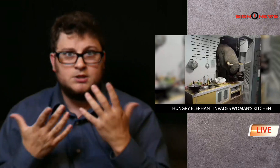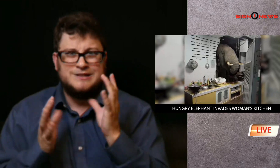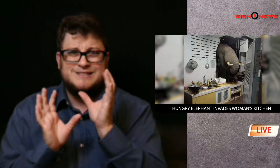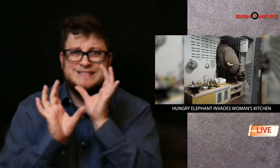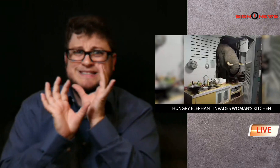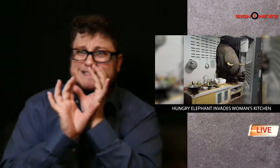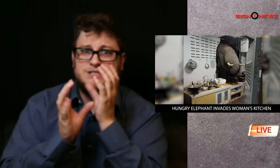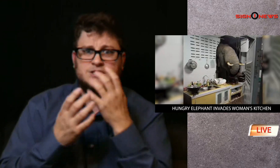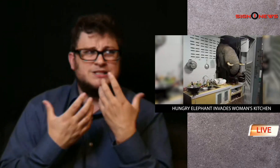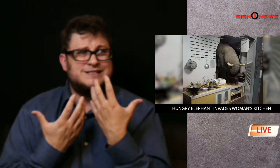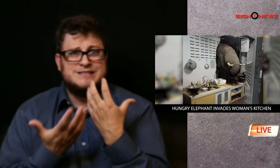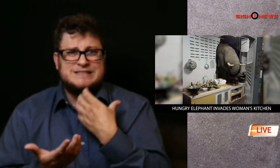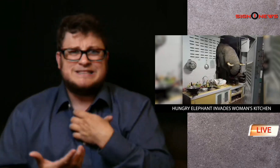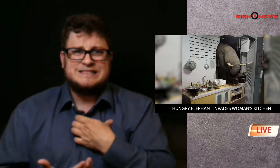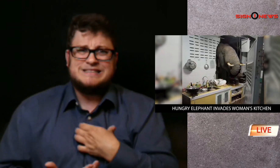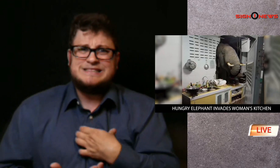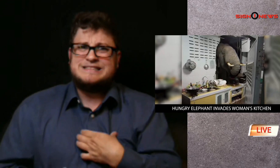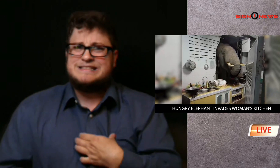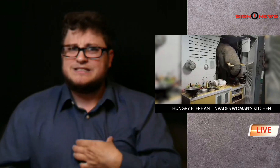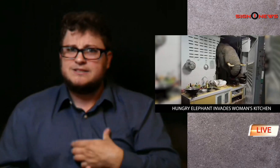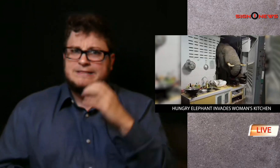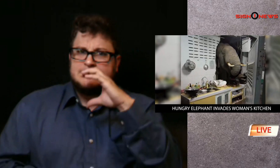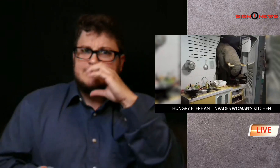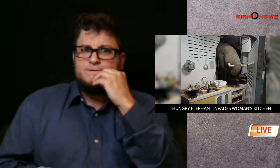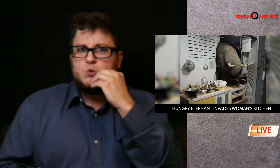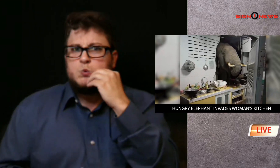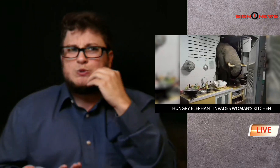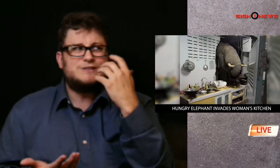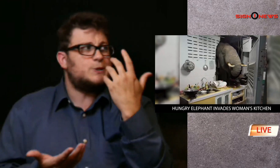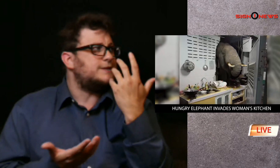that's forcing hungry animals to rummage for food elsewhere